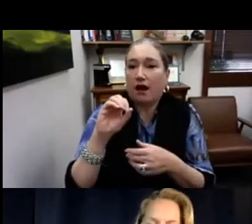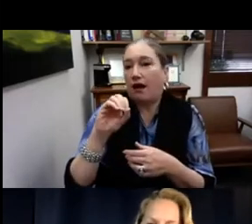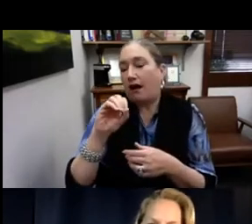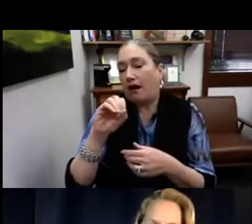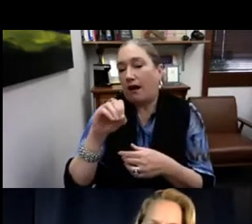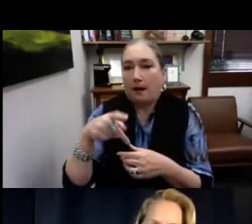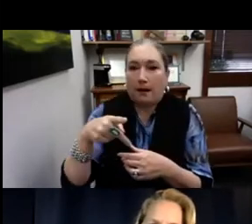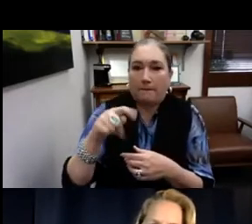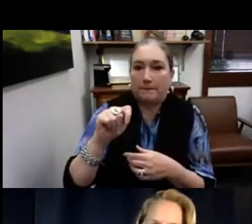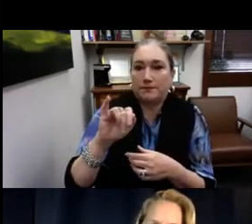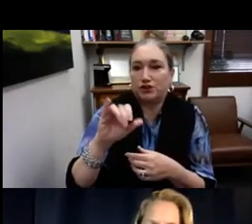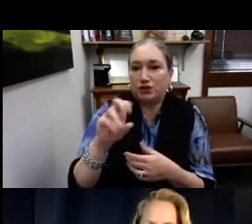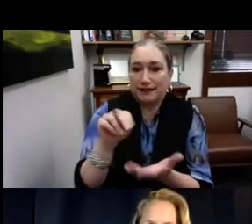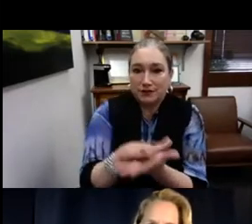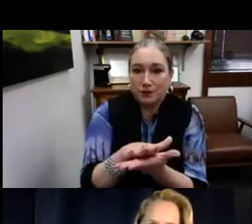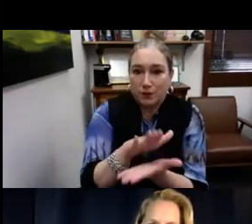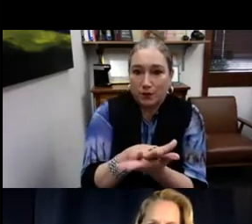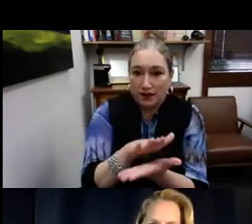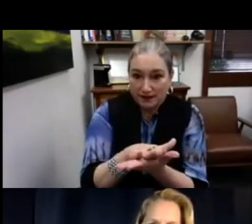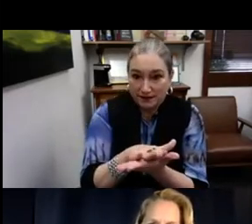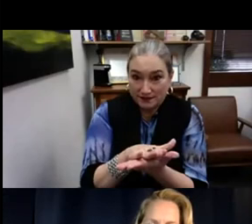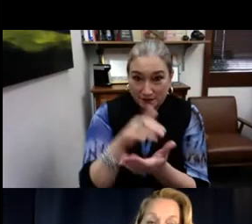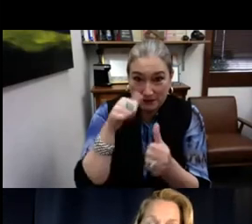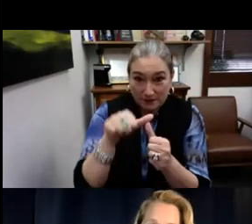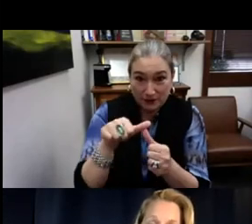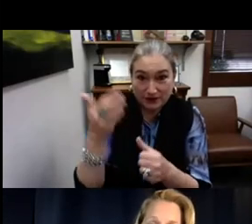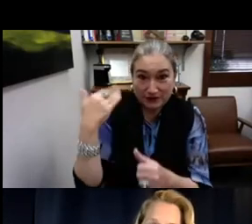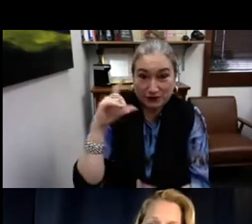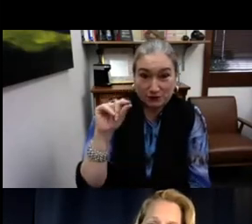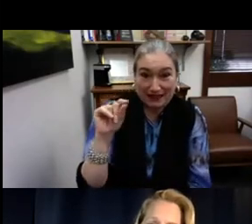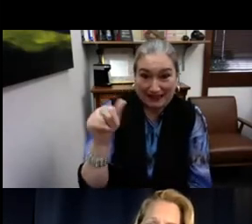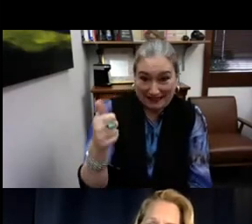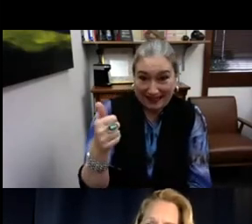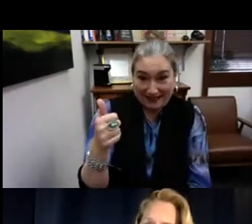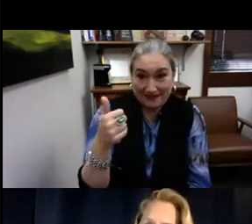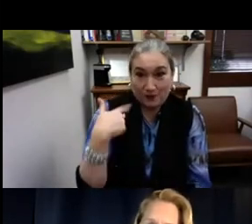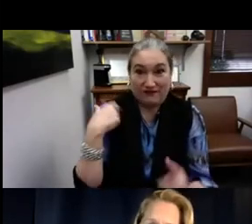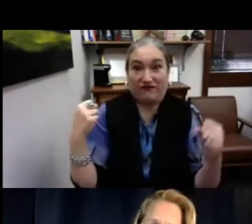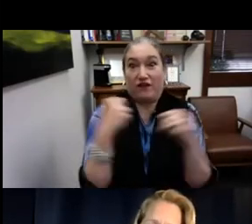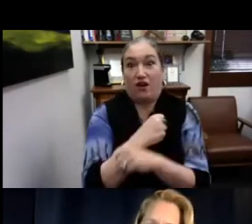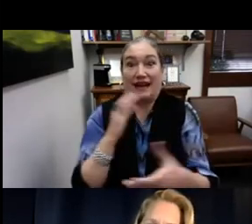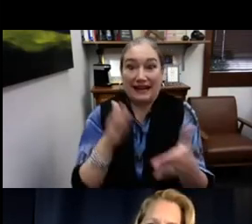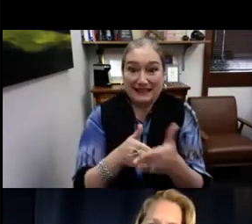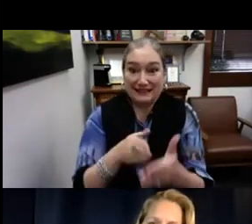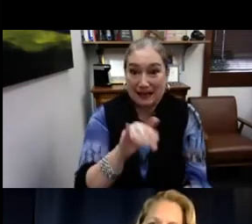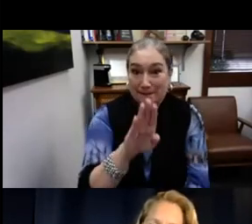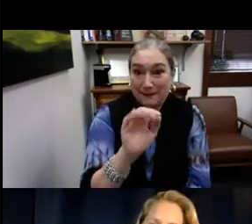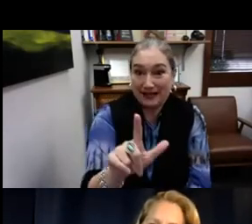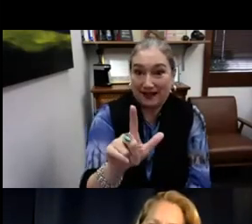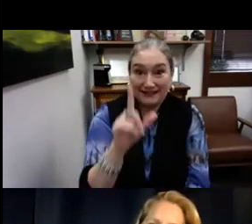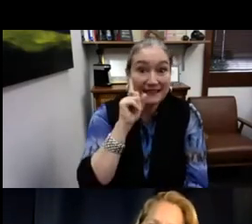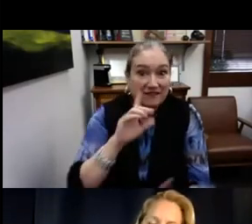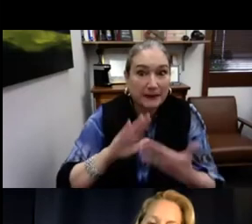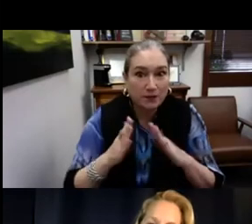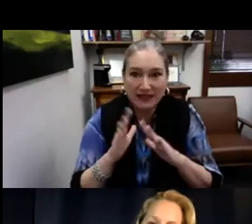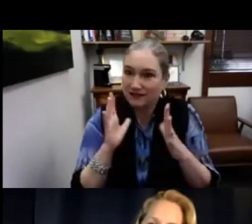Academia Audiologist Options Schools? Does anybody remember that in 2010, where